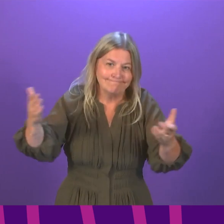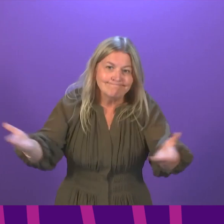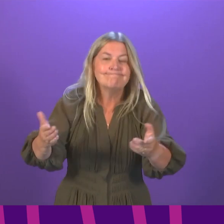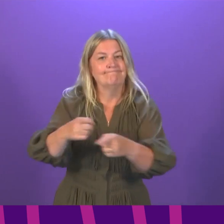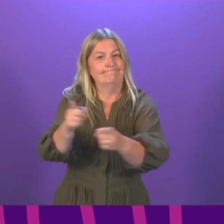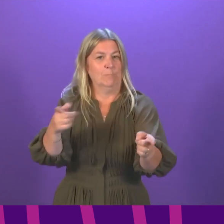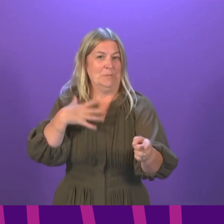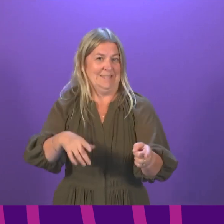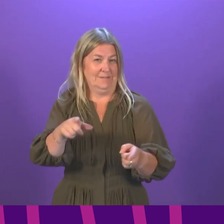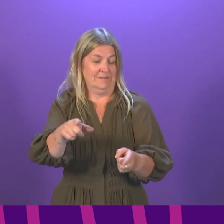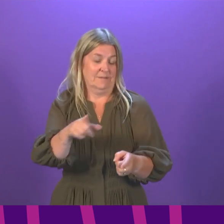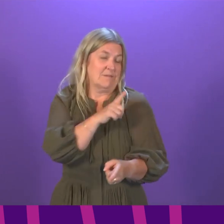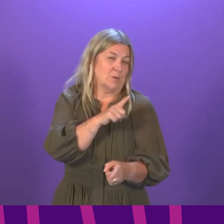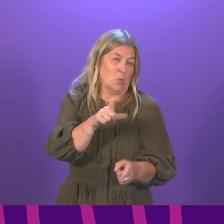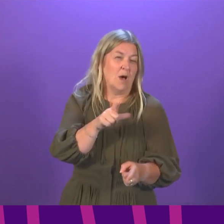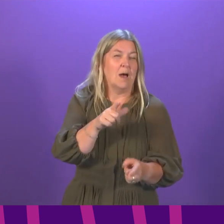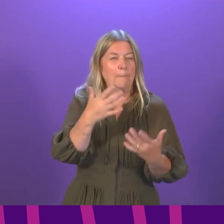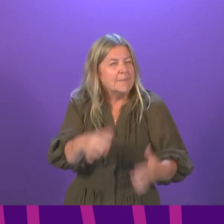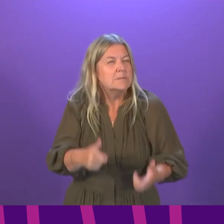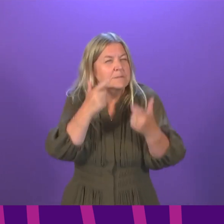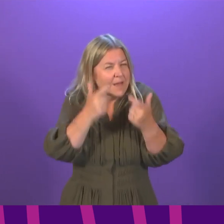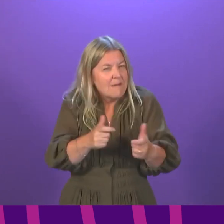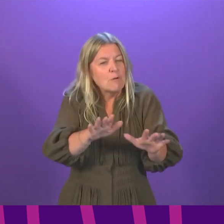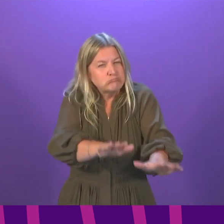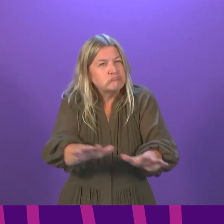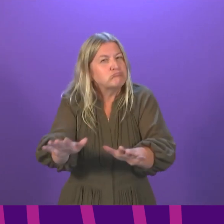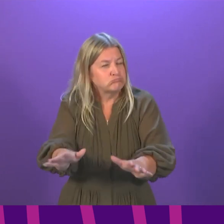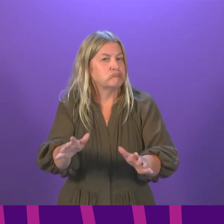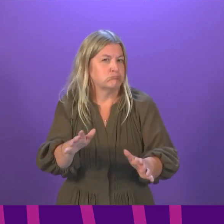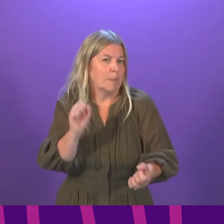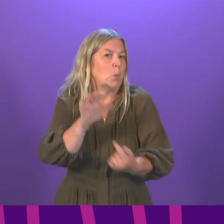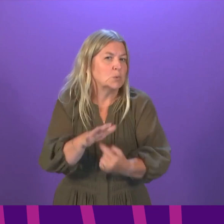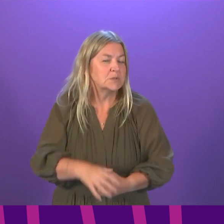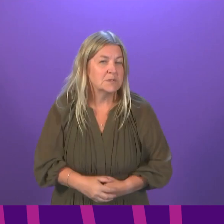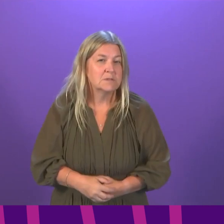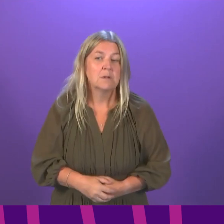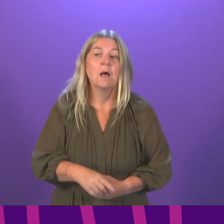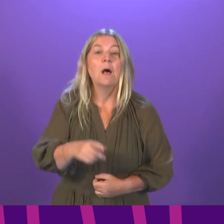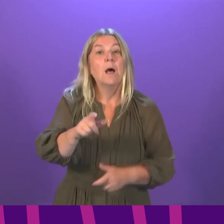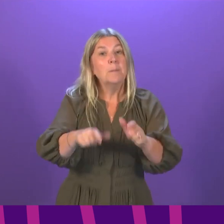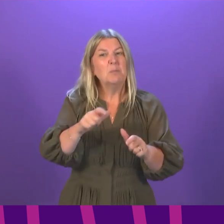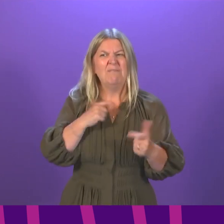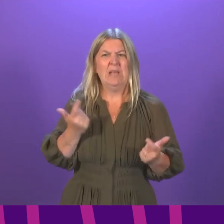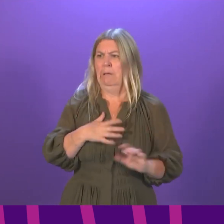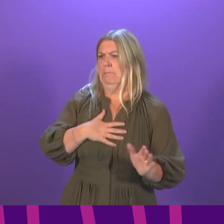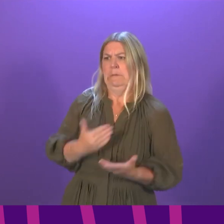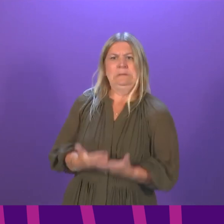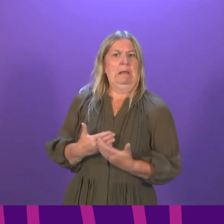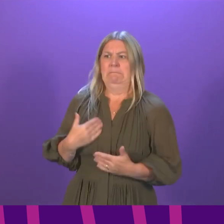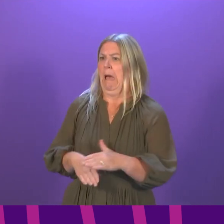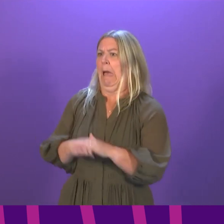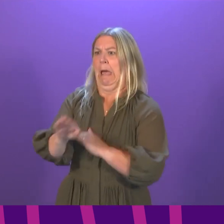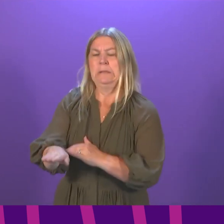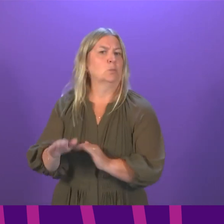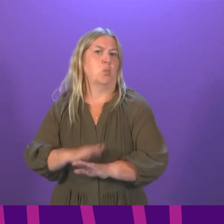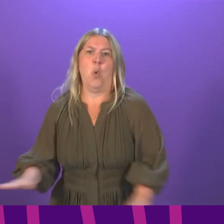reasons why a cautious and careful approach is required. If people do not feel safe in venues, they will be